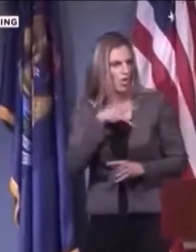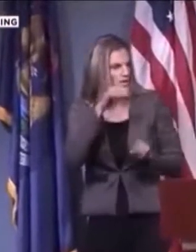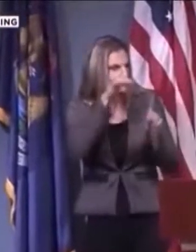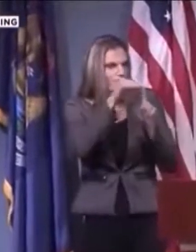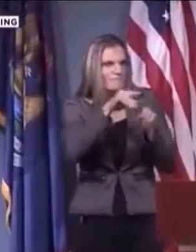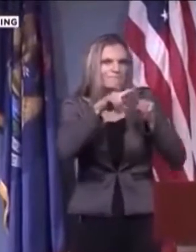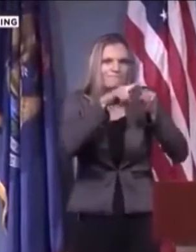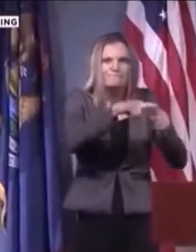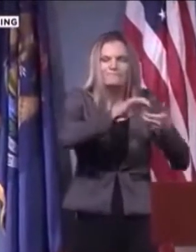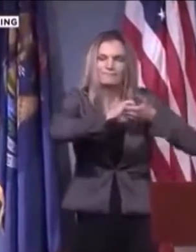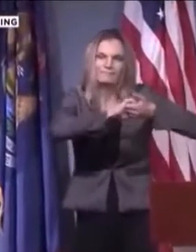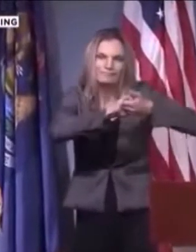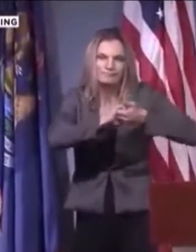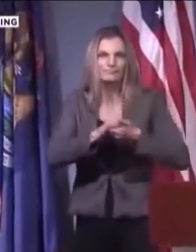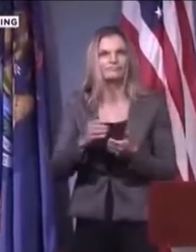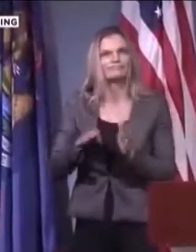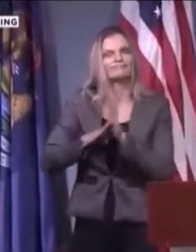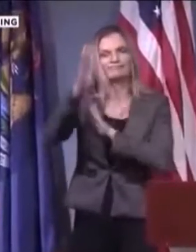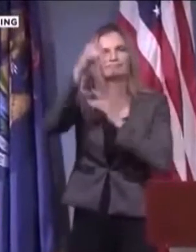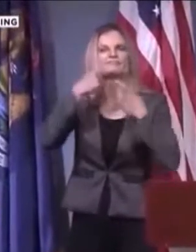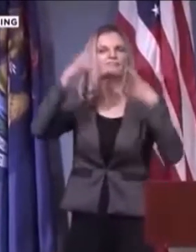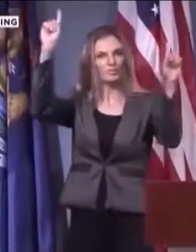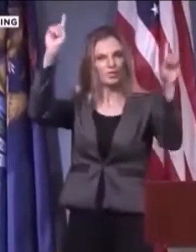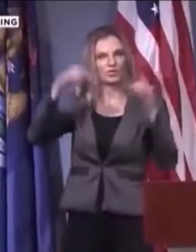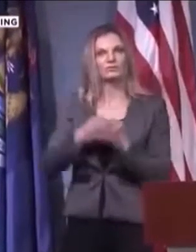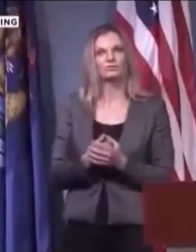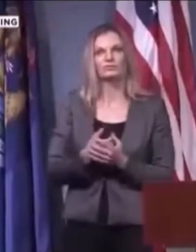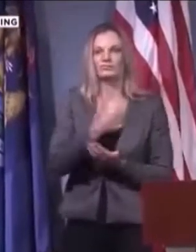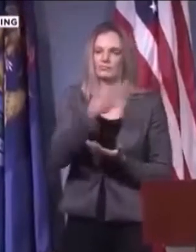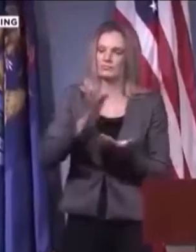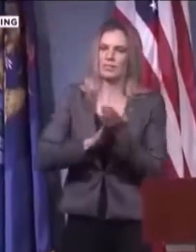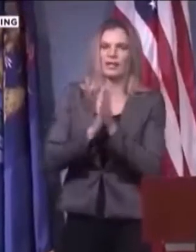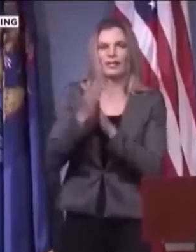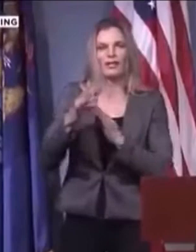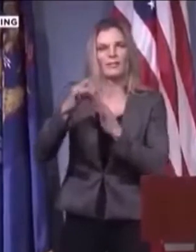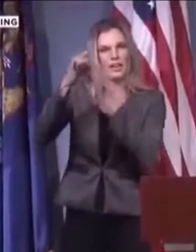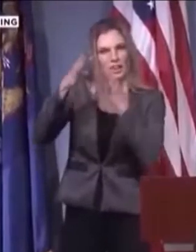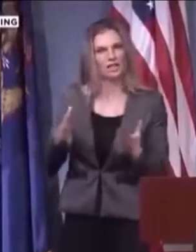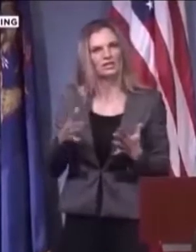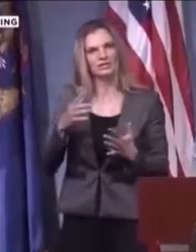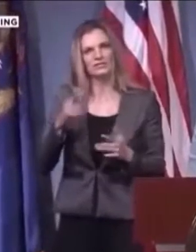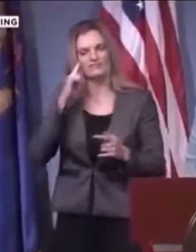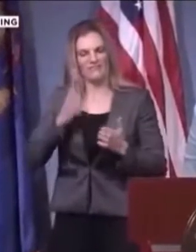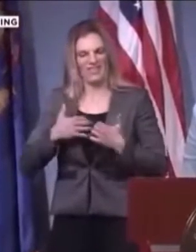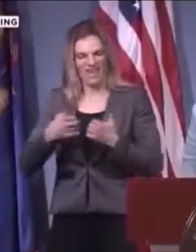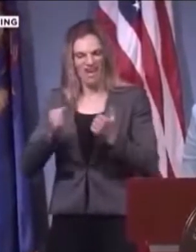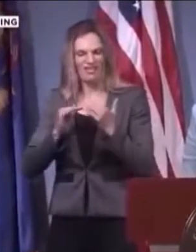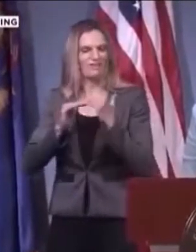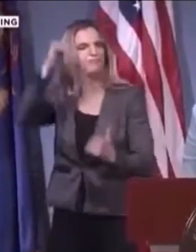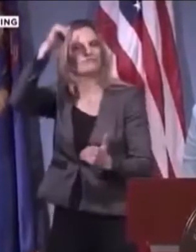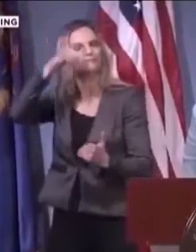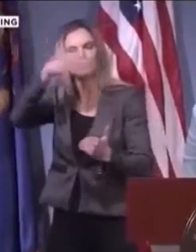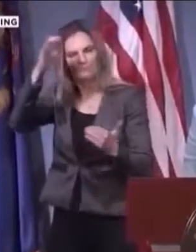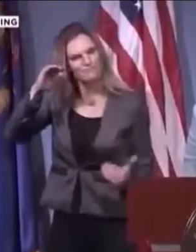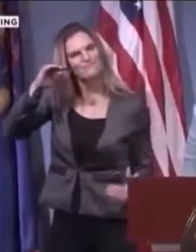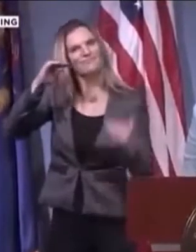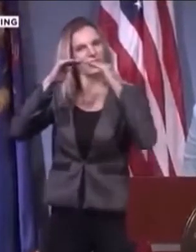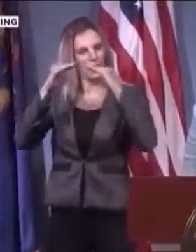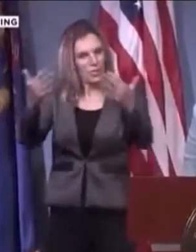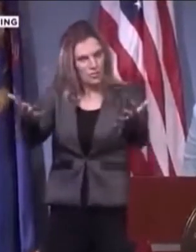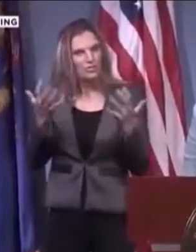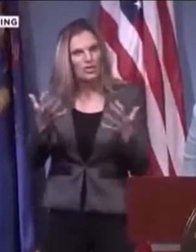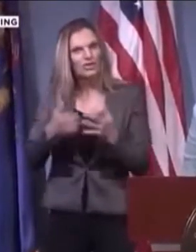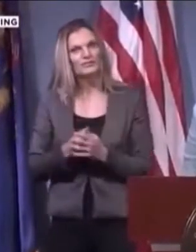we're gonna continue to reopen Michigan. Well that's not what she was talking about. What I feared was that she was gonna make a